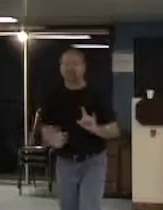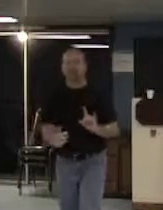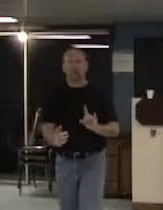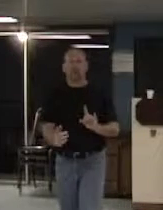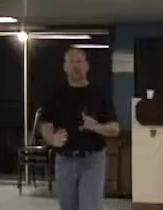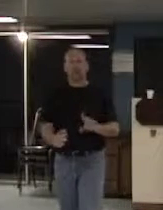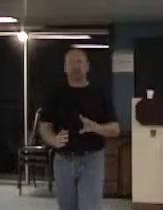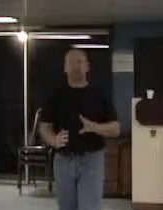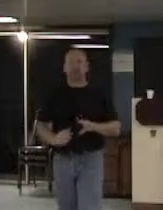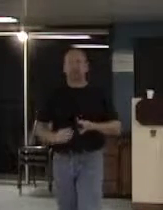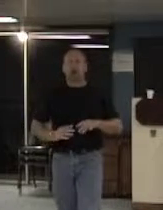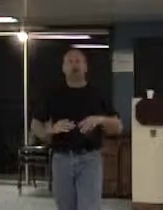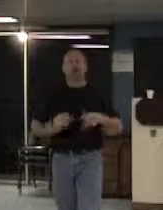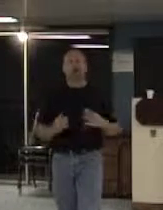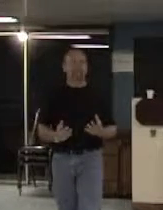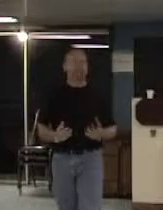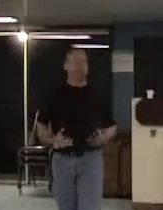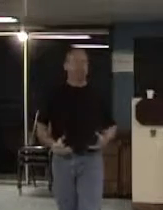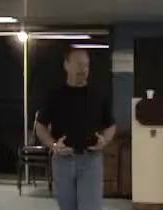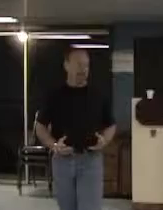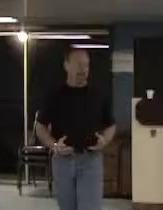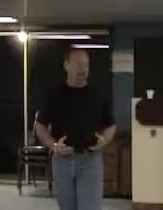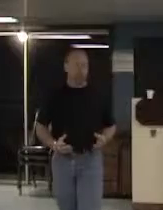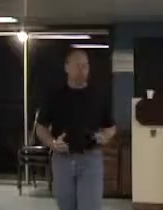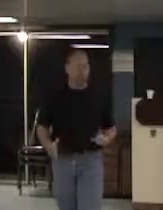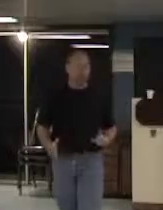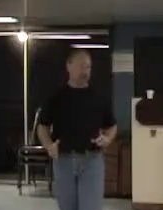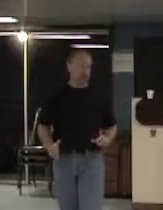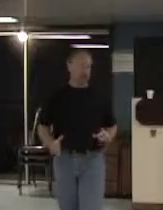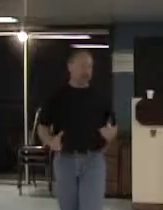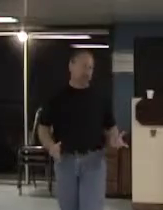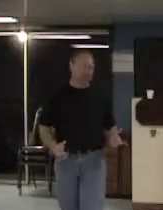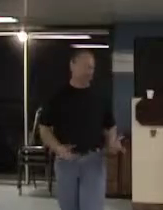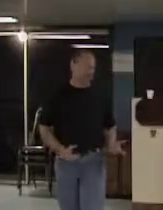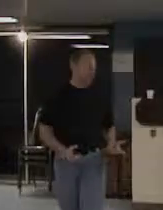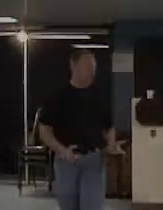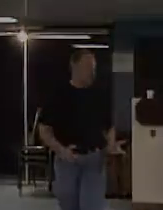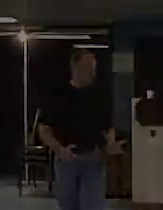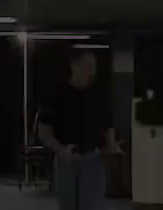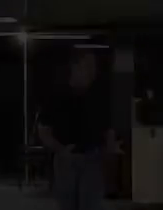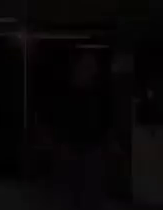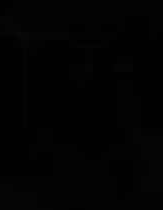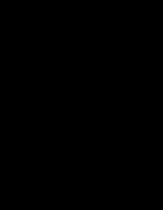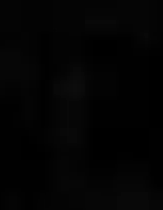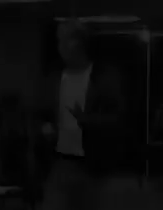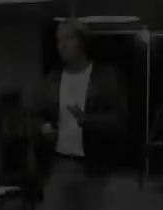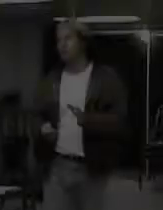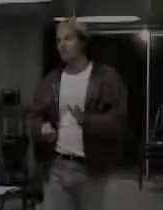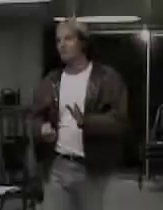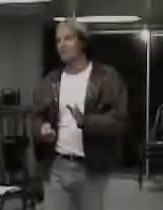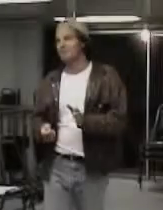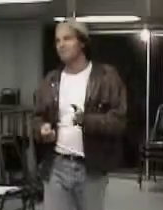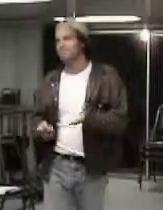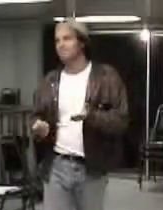a car. It's a personality that we're buying and selling you. Take the money out of your purse.